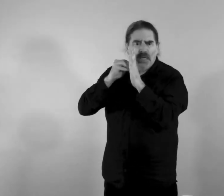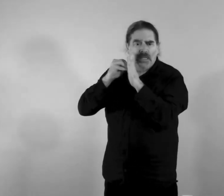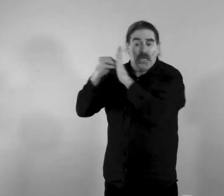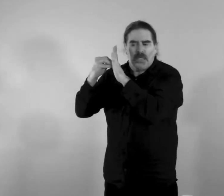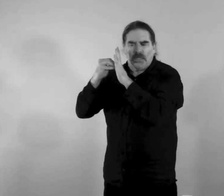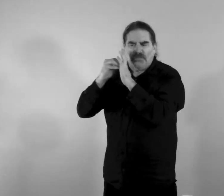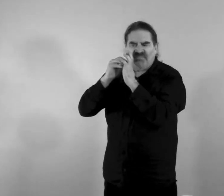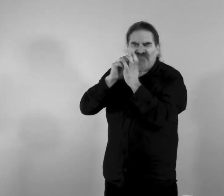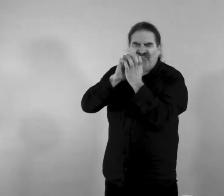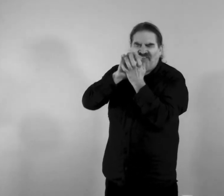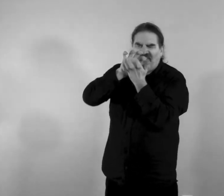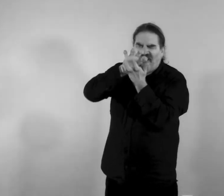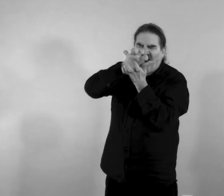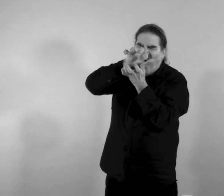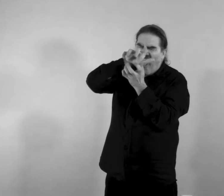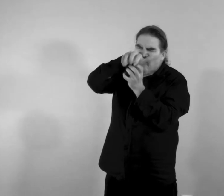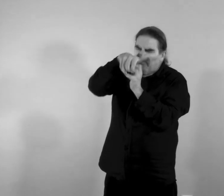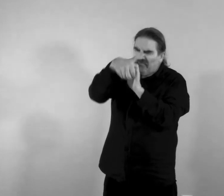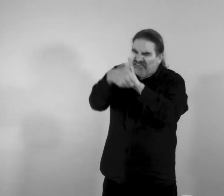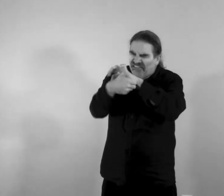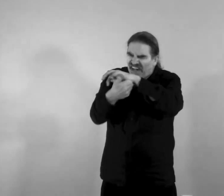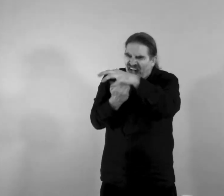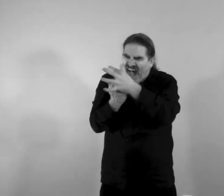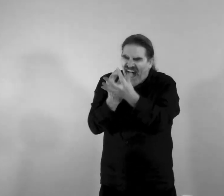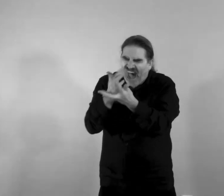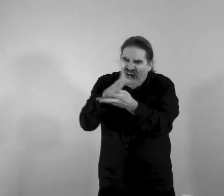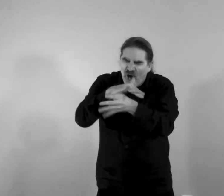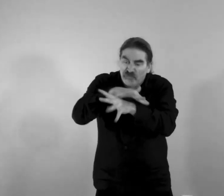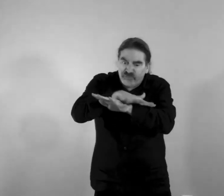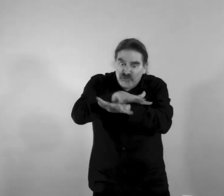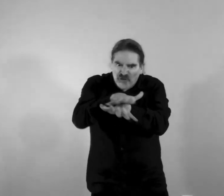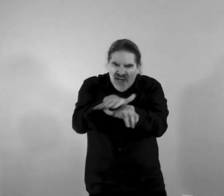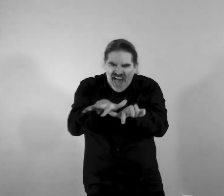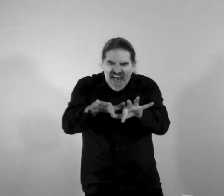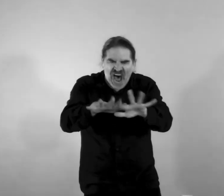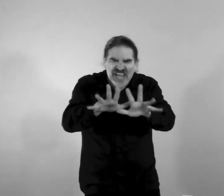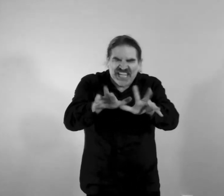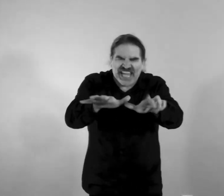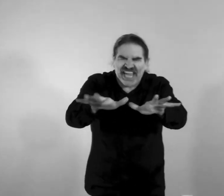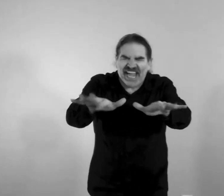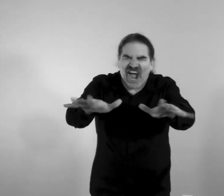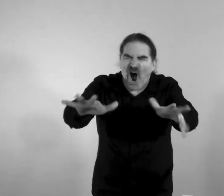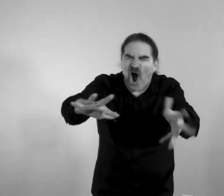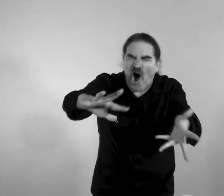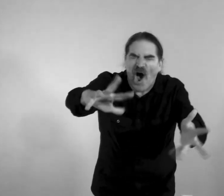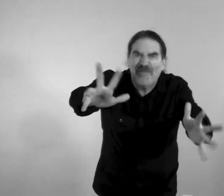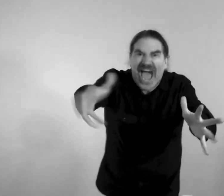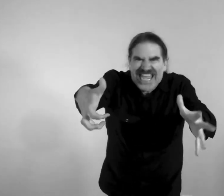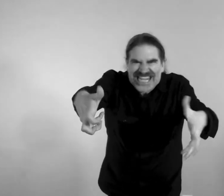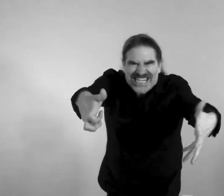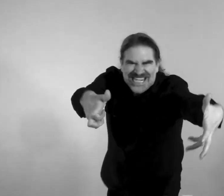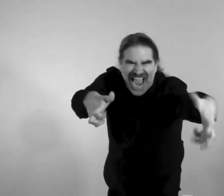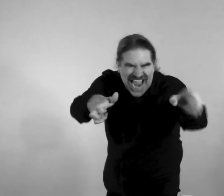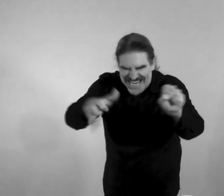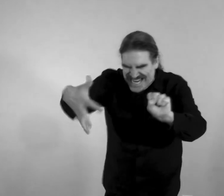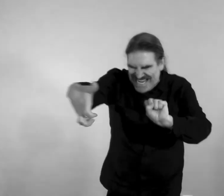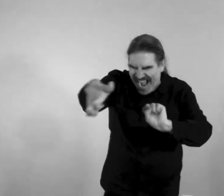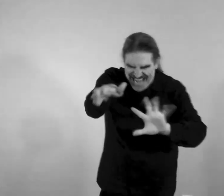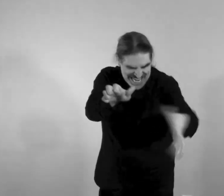all that in his fog he rolls